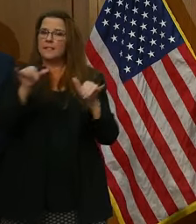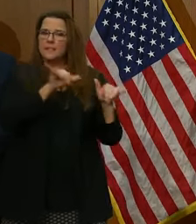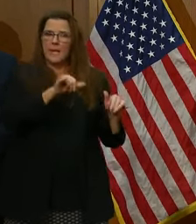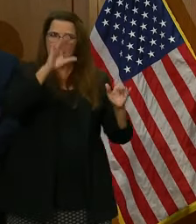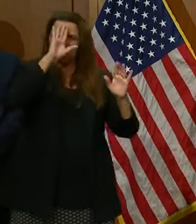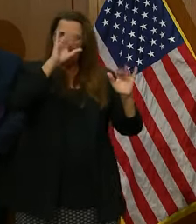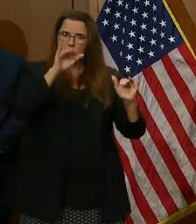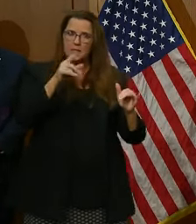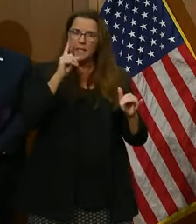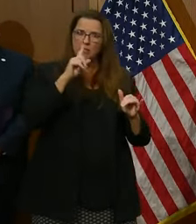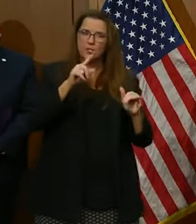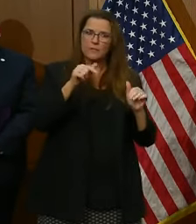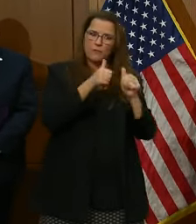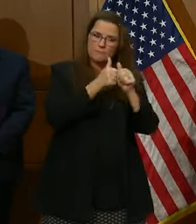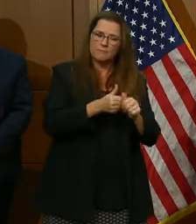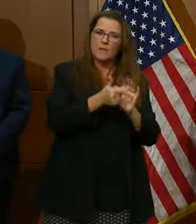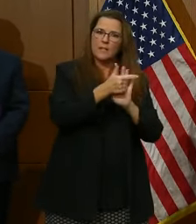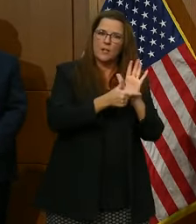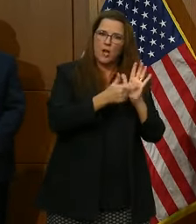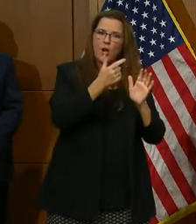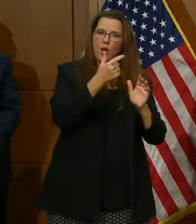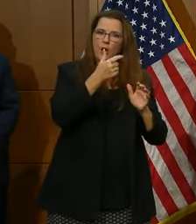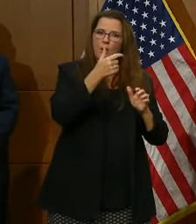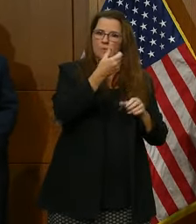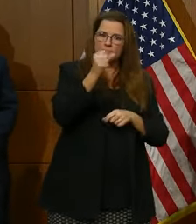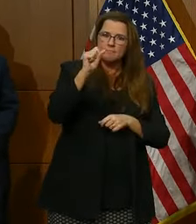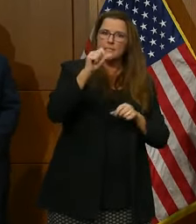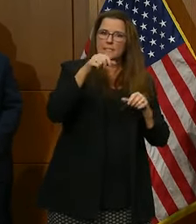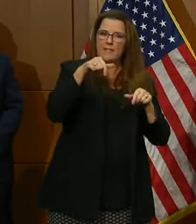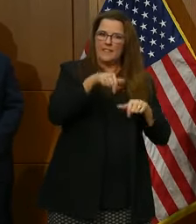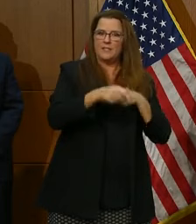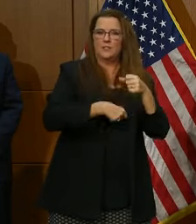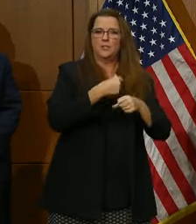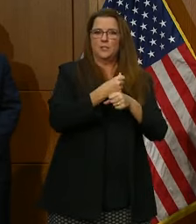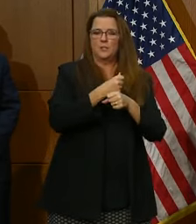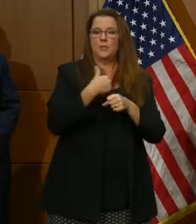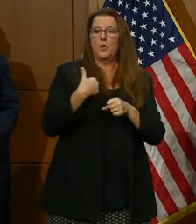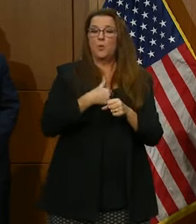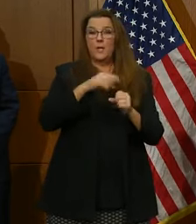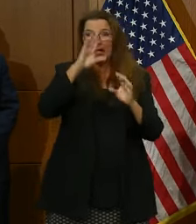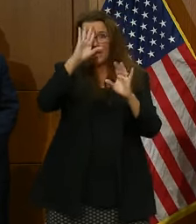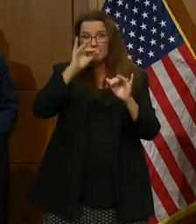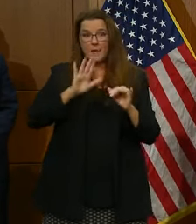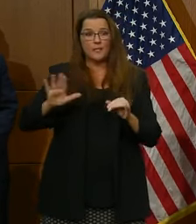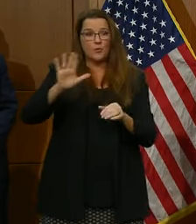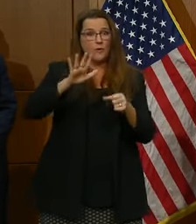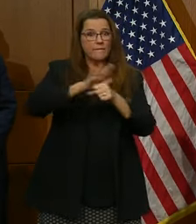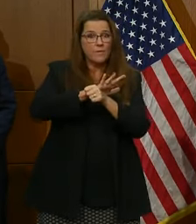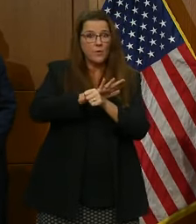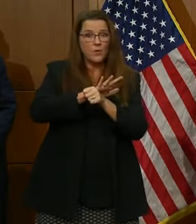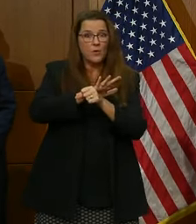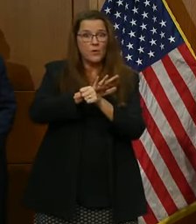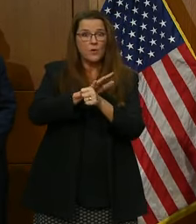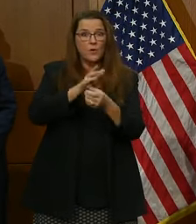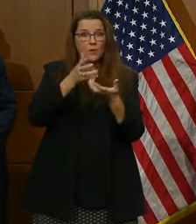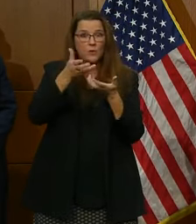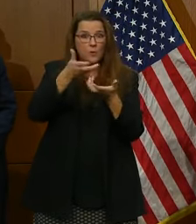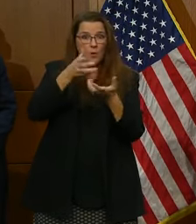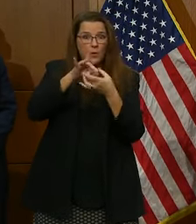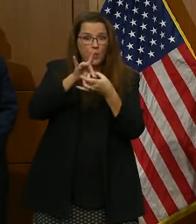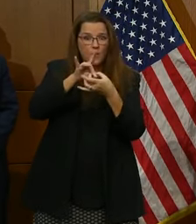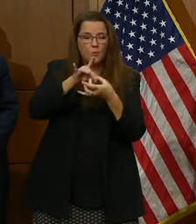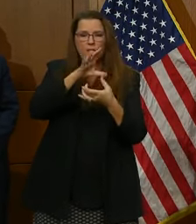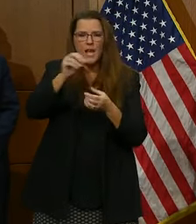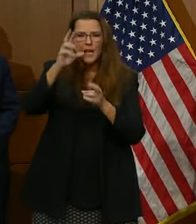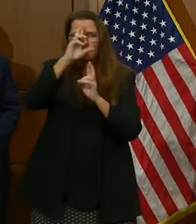demonstration this year, and expect your full cooperation and respect. Now,